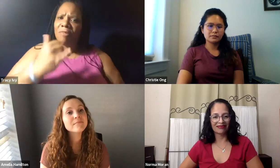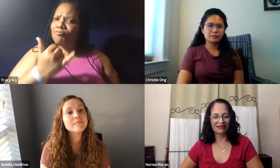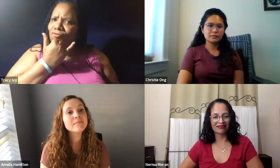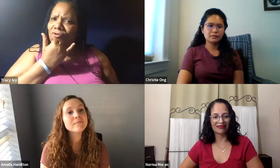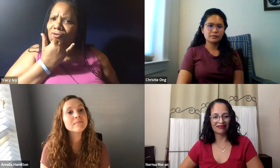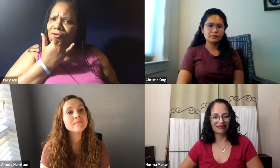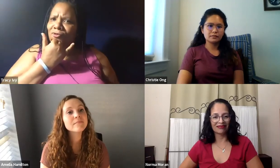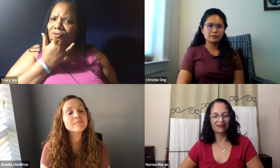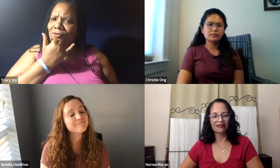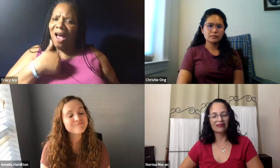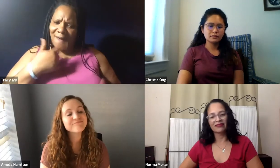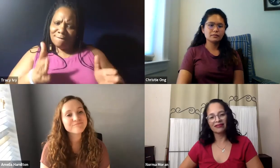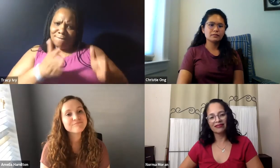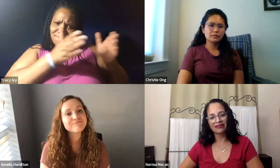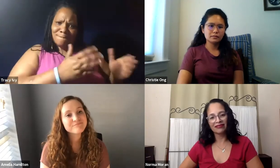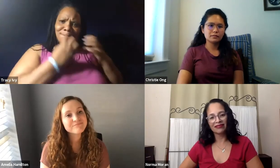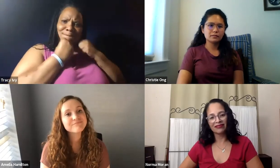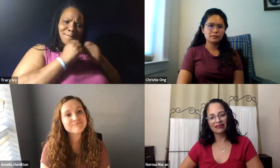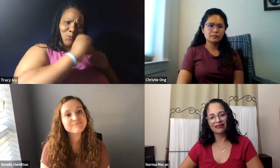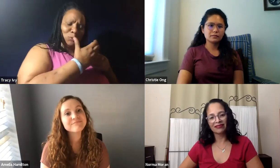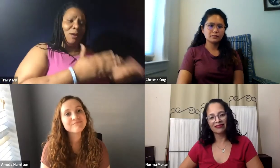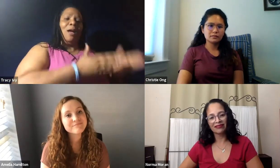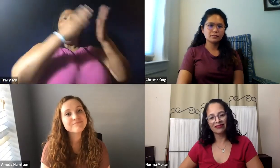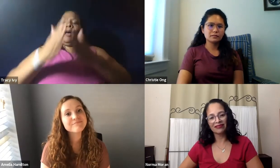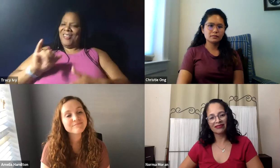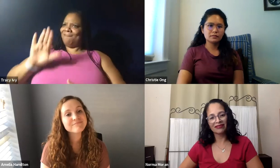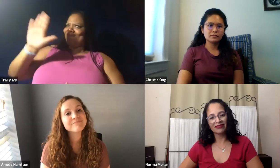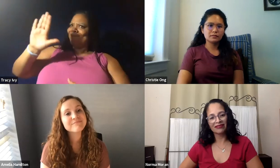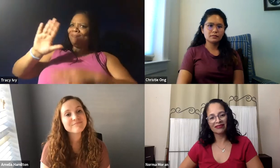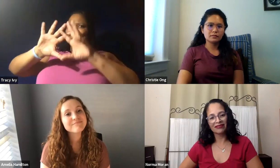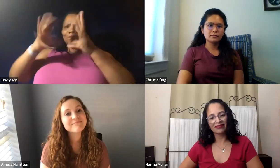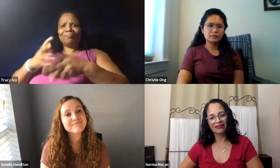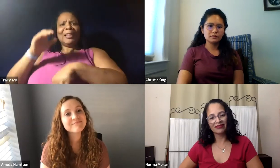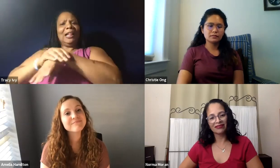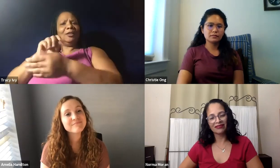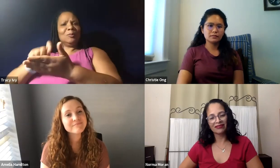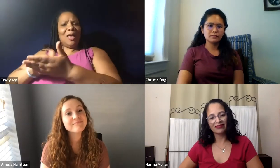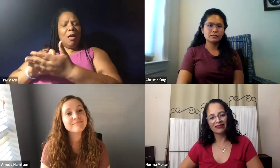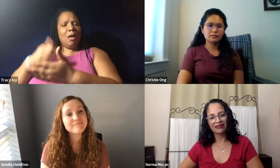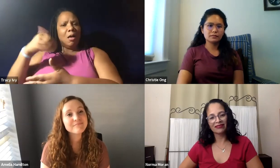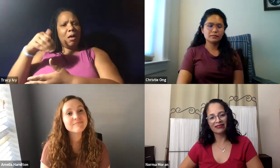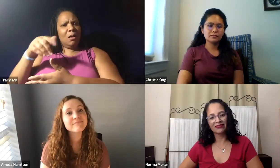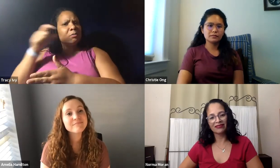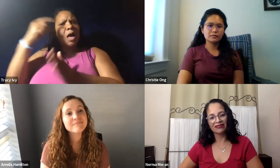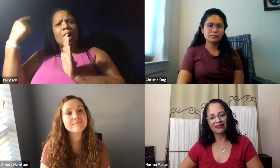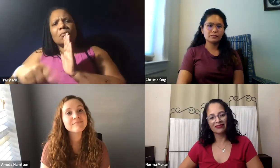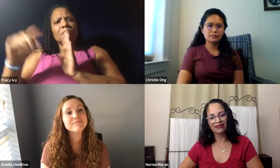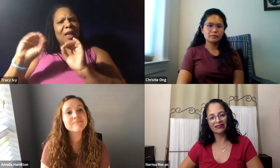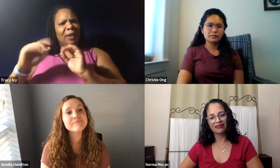professor who said that. And they told me that my writing wasn't wrong. It was just part of my culture. And that was a culture they weren't a